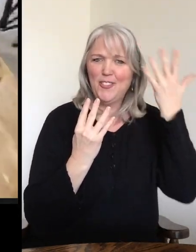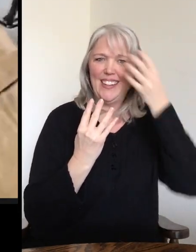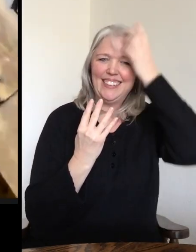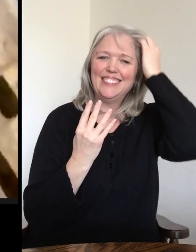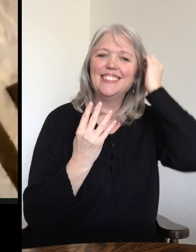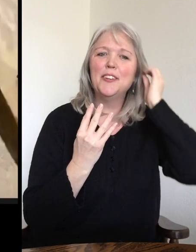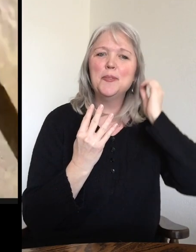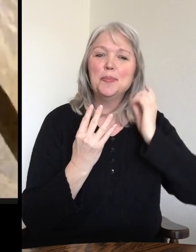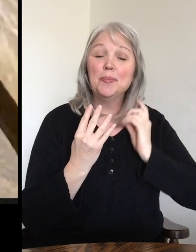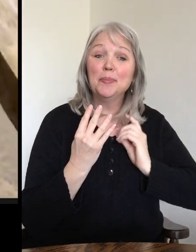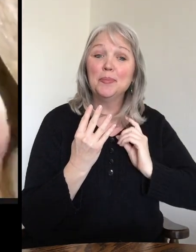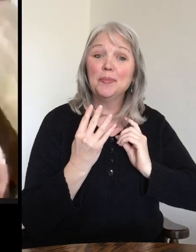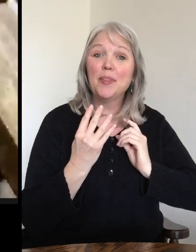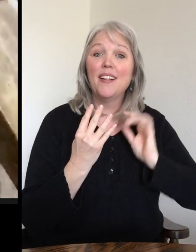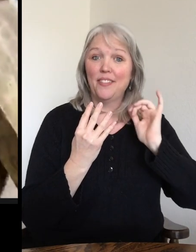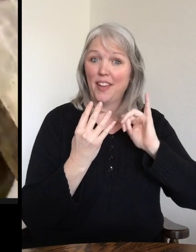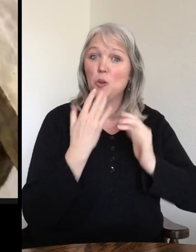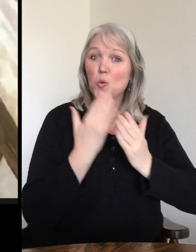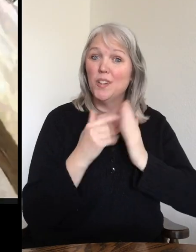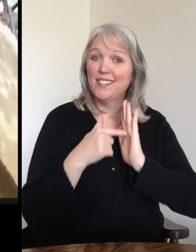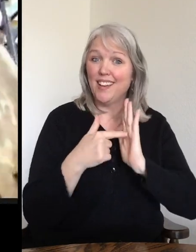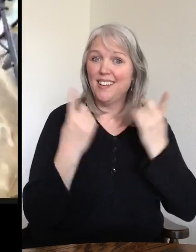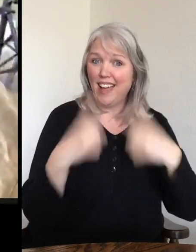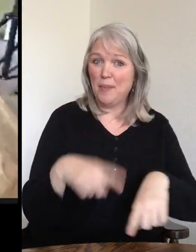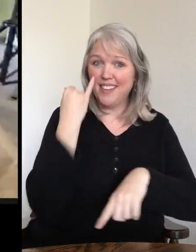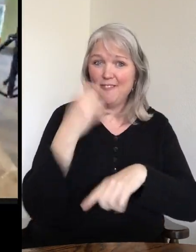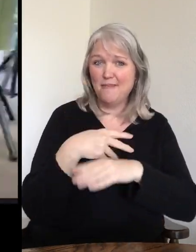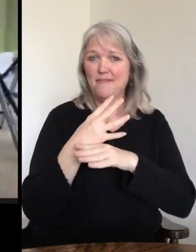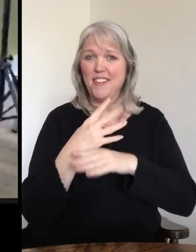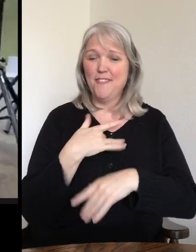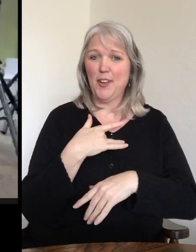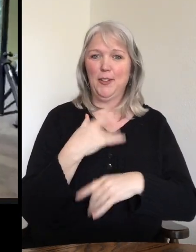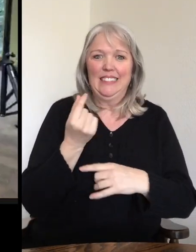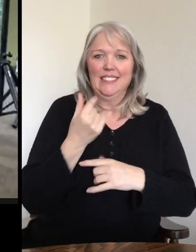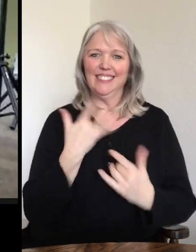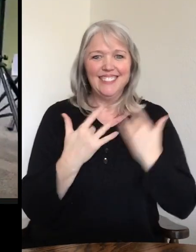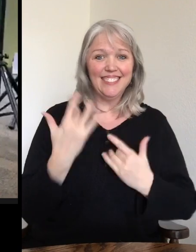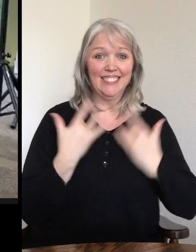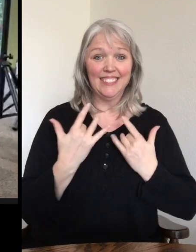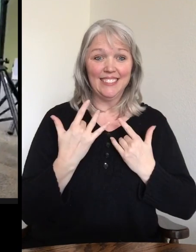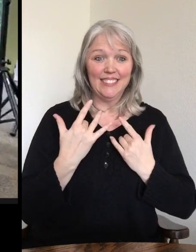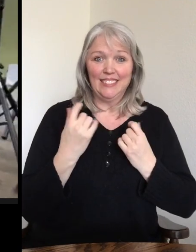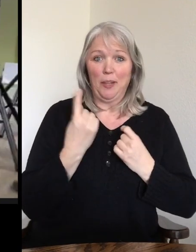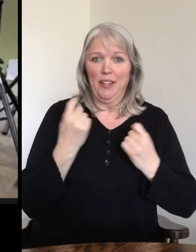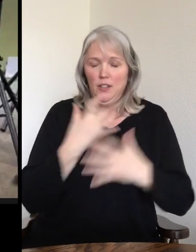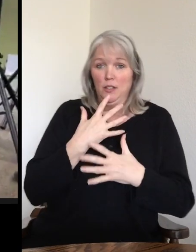a good example of what happens when porcupines get a little bit excited. If something startles